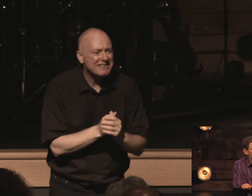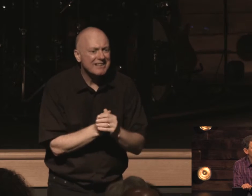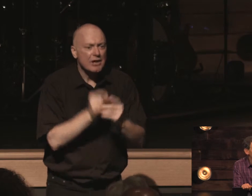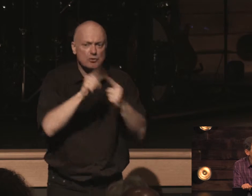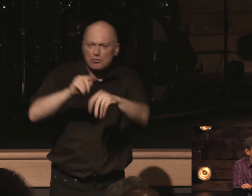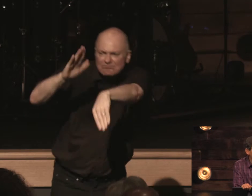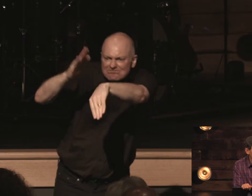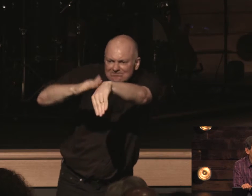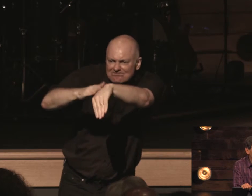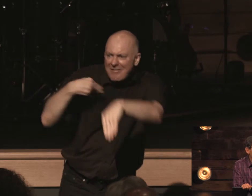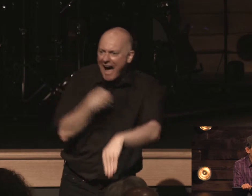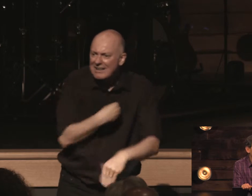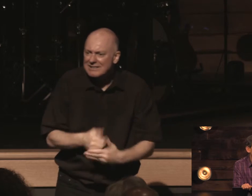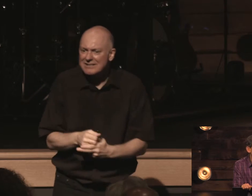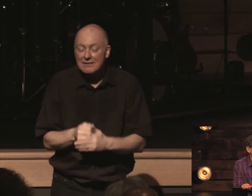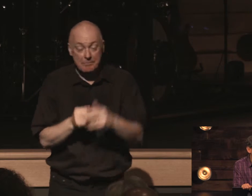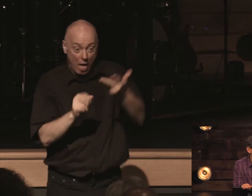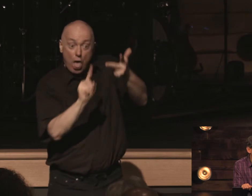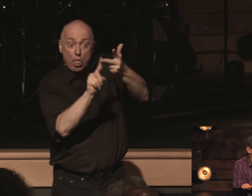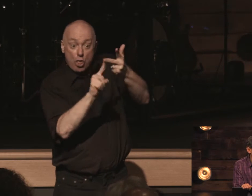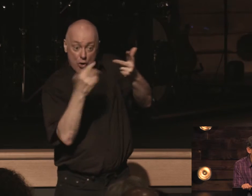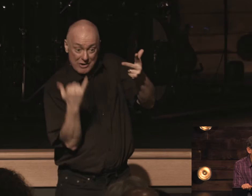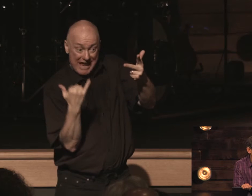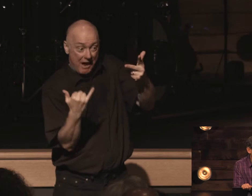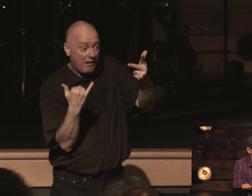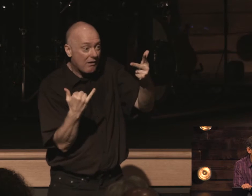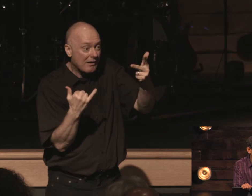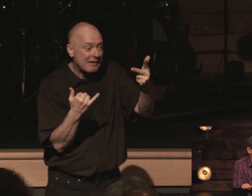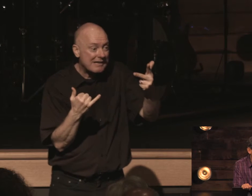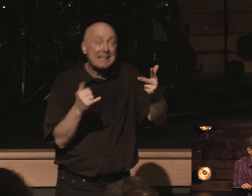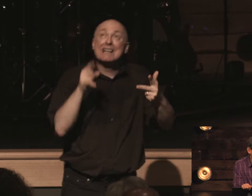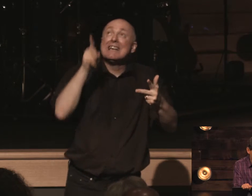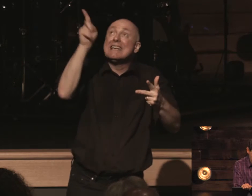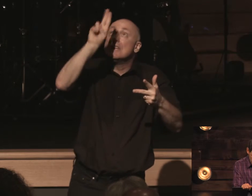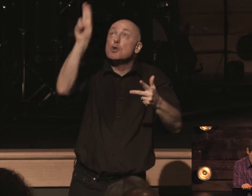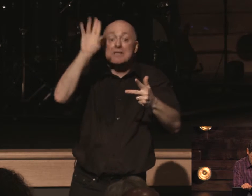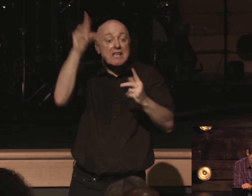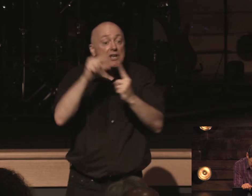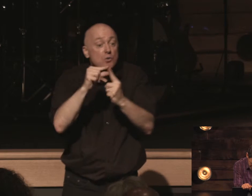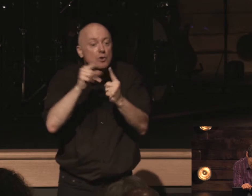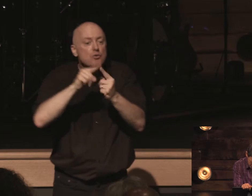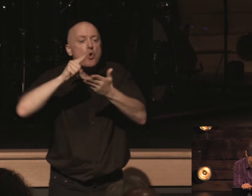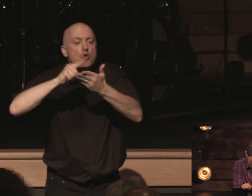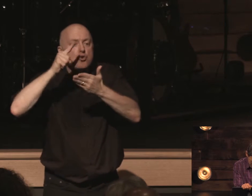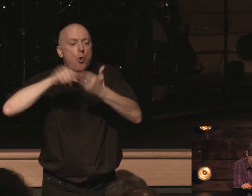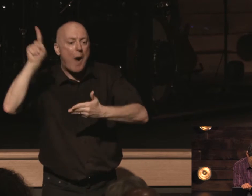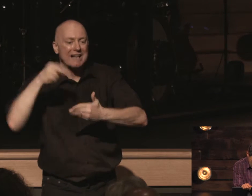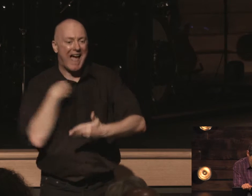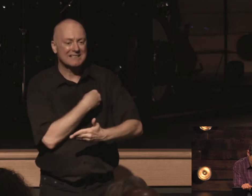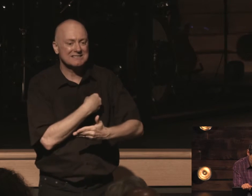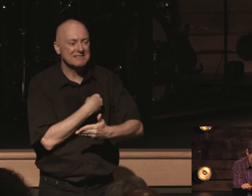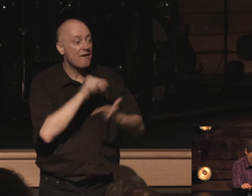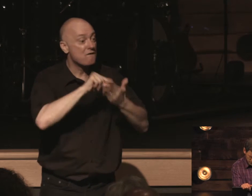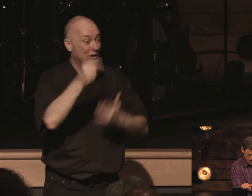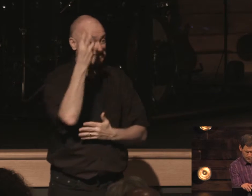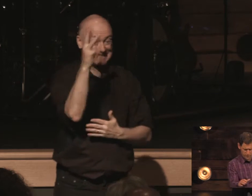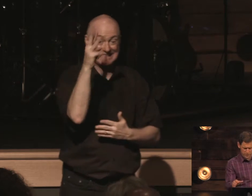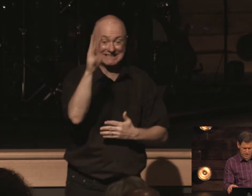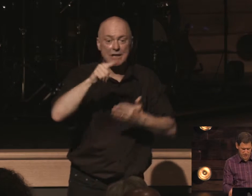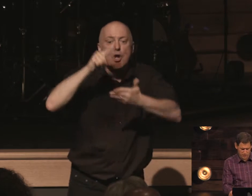reprove us and then thirdly this it uses to uses it to correct us notice verse 16 profitable for teaching